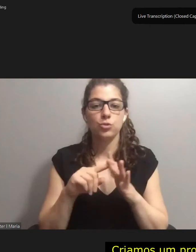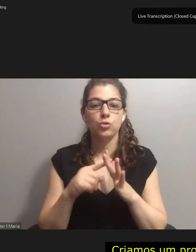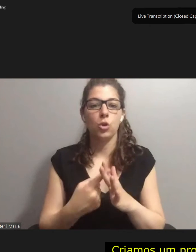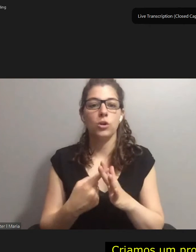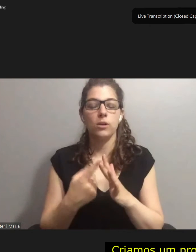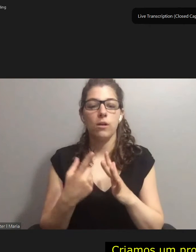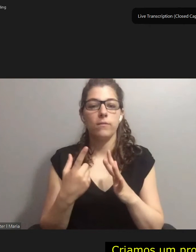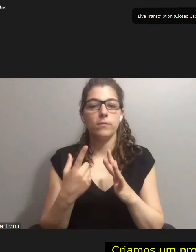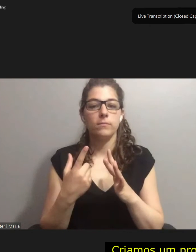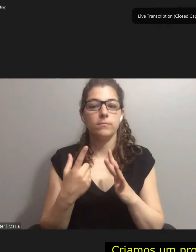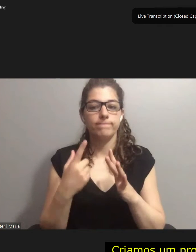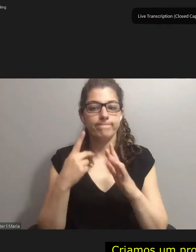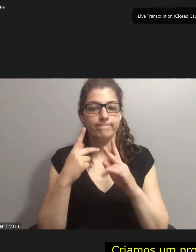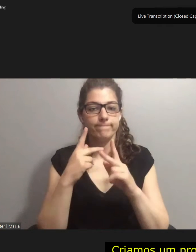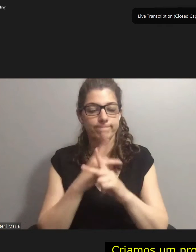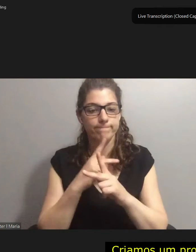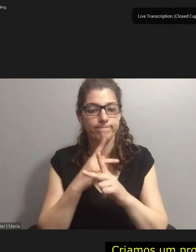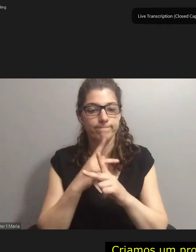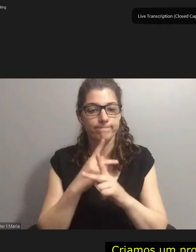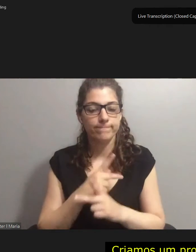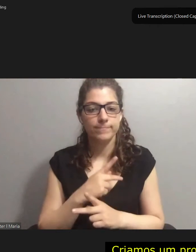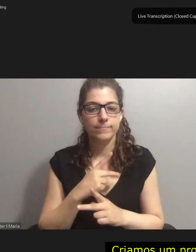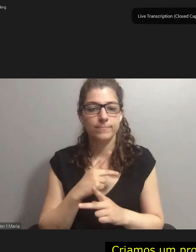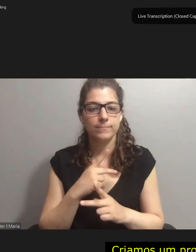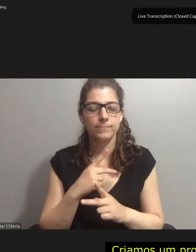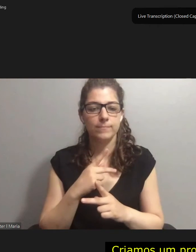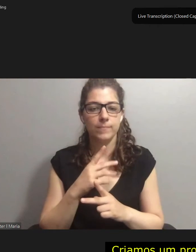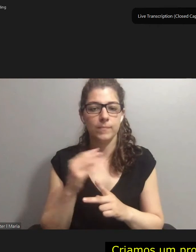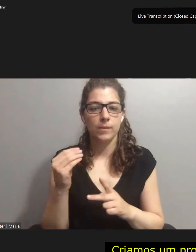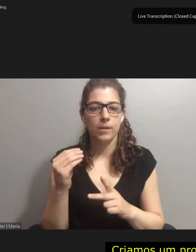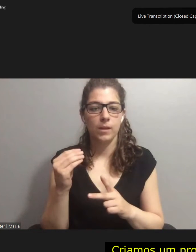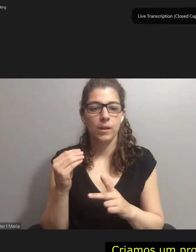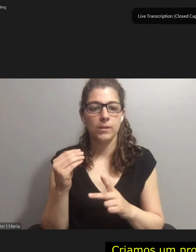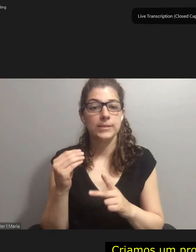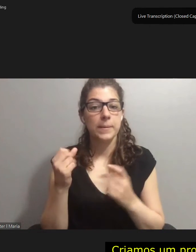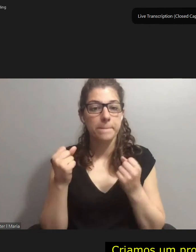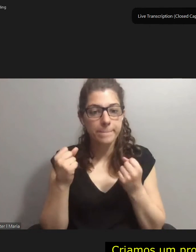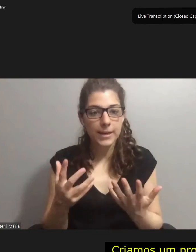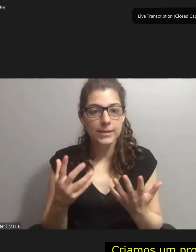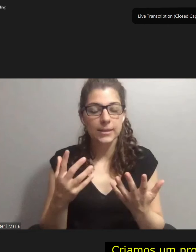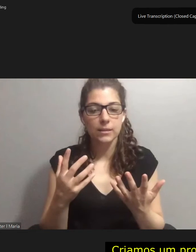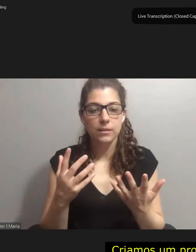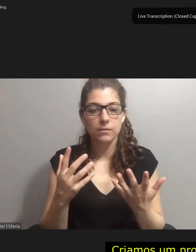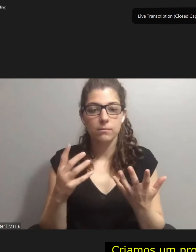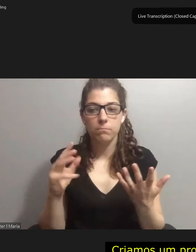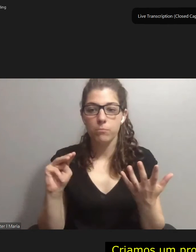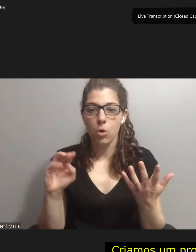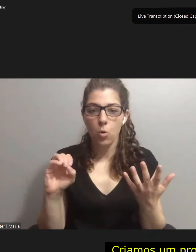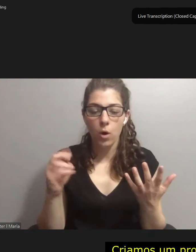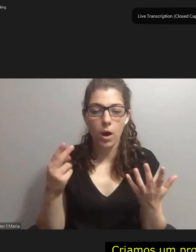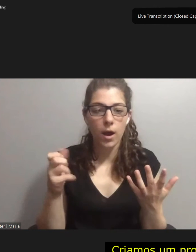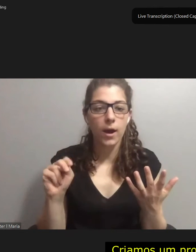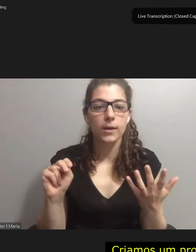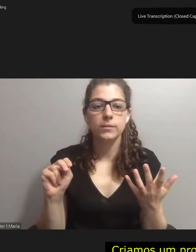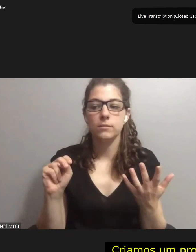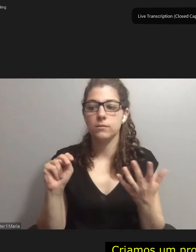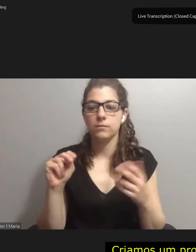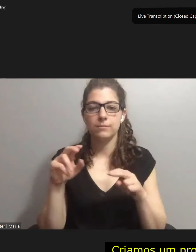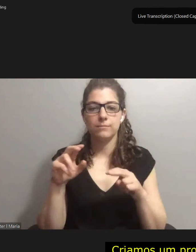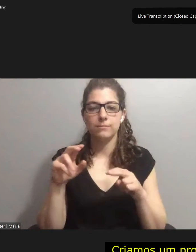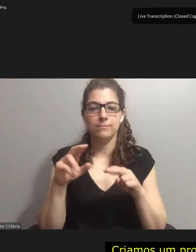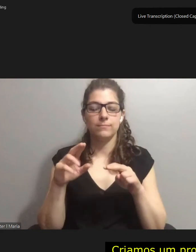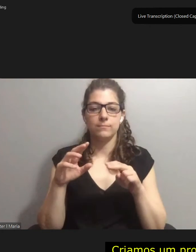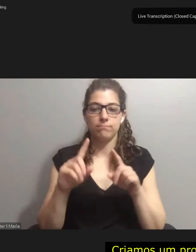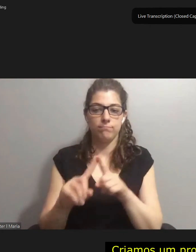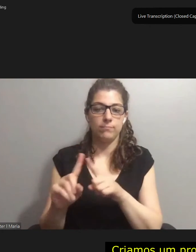fieldwork as many five Wuhan nuclear in the cities of Rio de Janeiro,